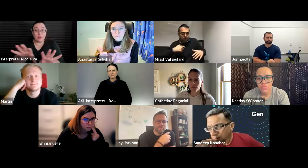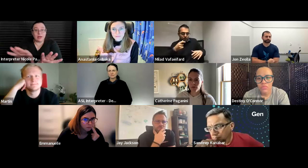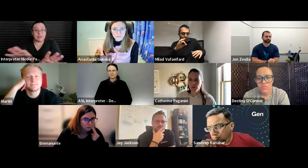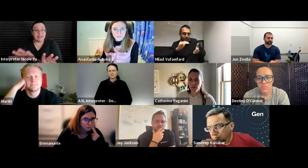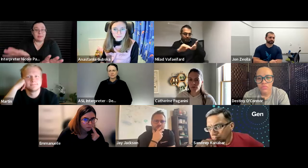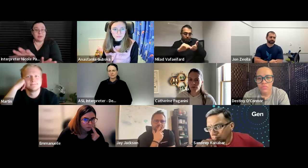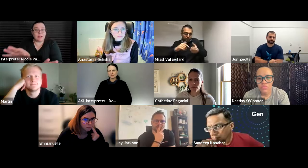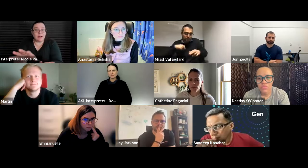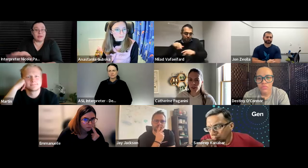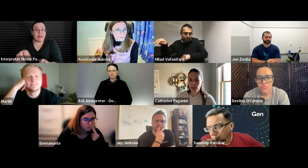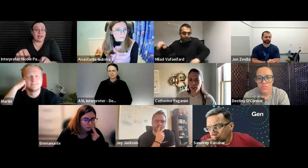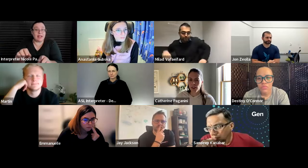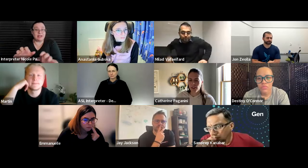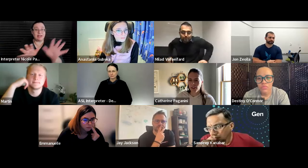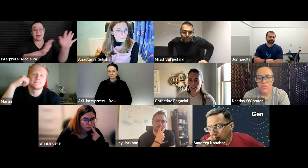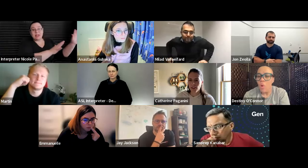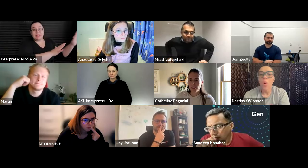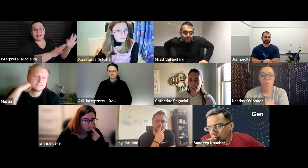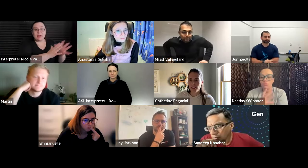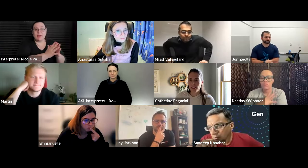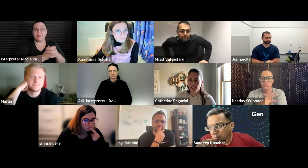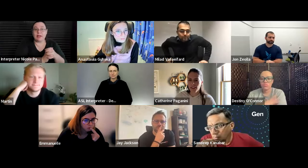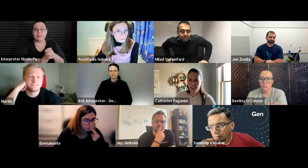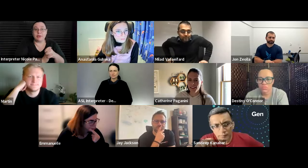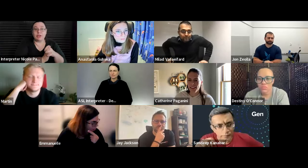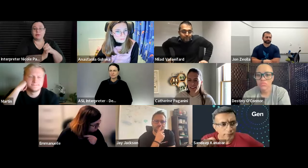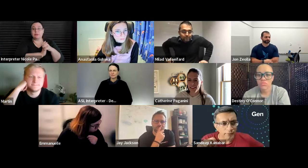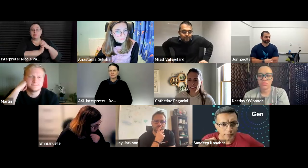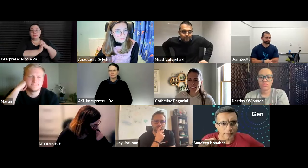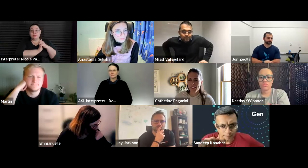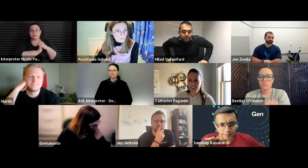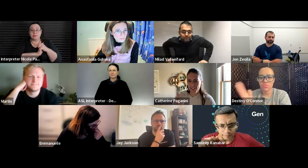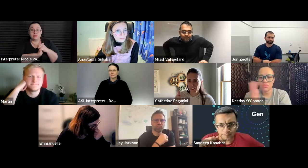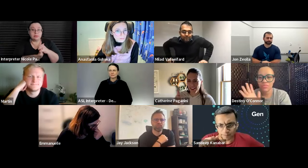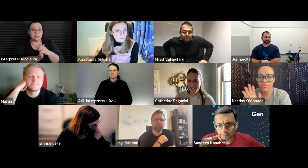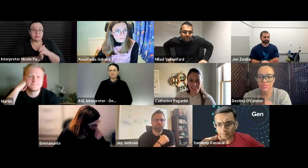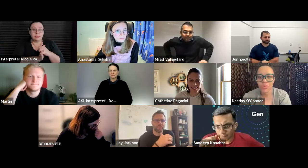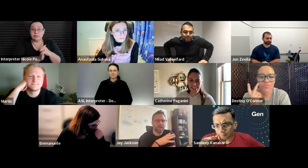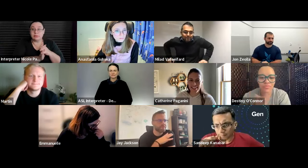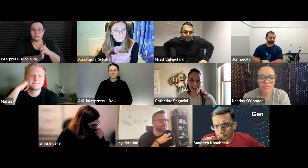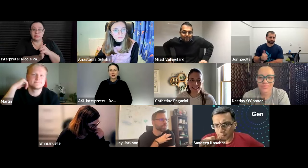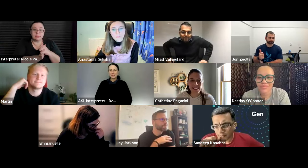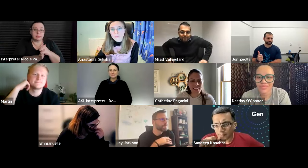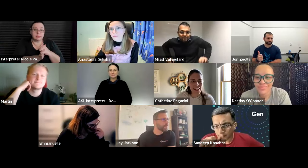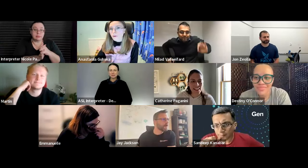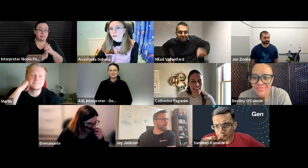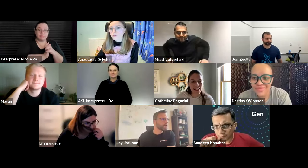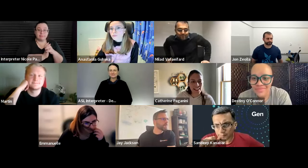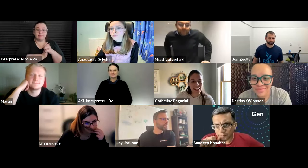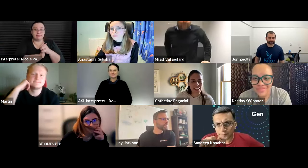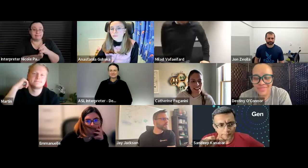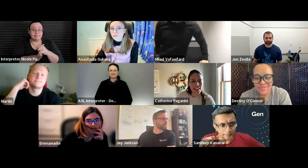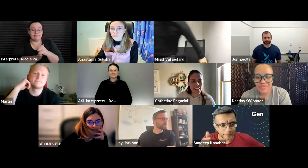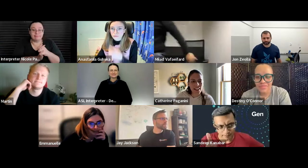so you're welcome to keep doing your thing it's just i'm going to be stepping away from my computer okay okay sure